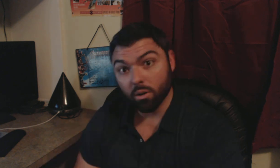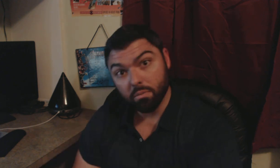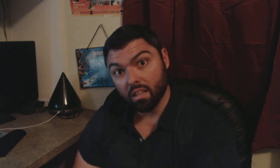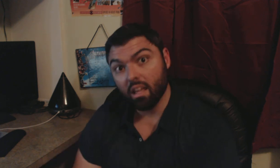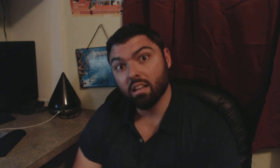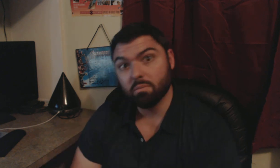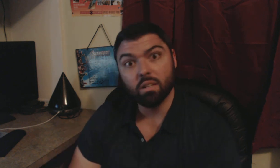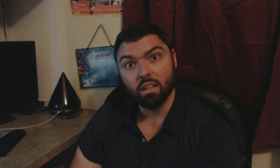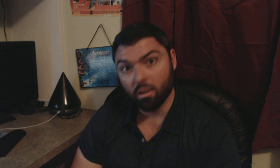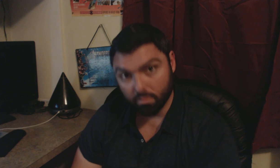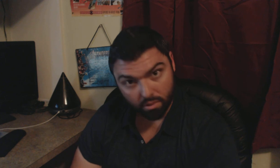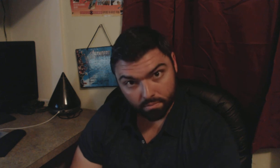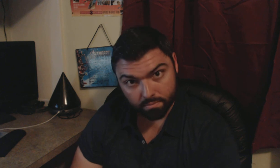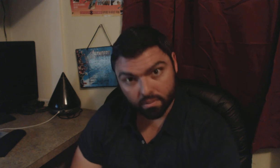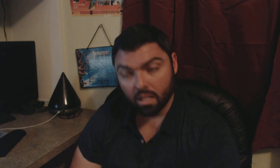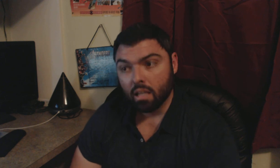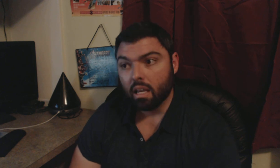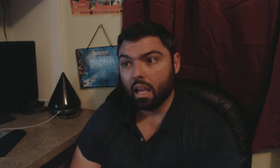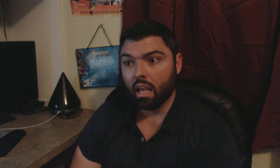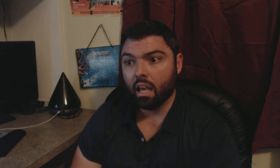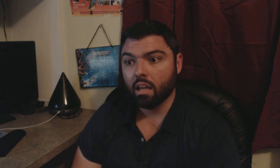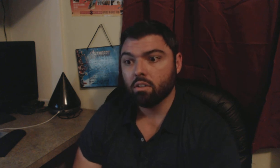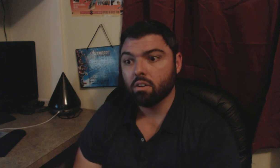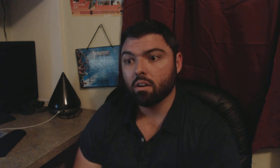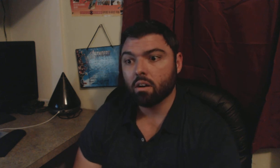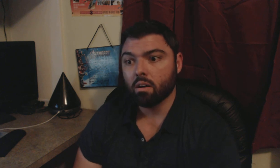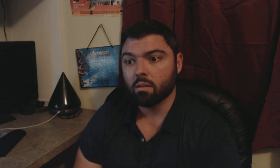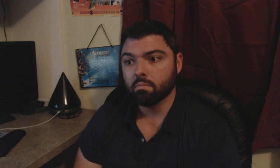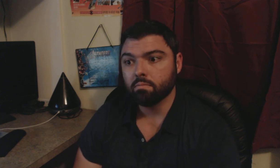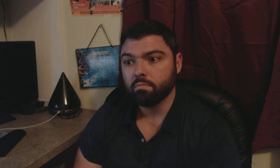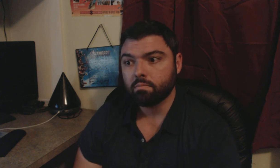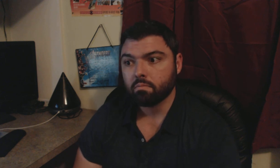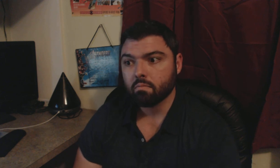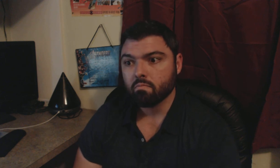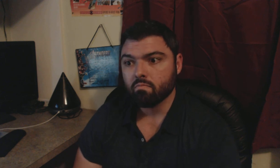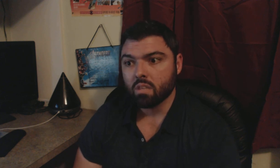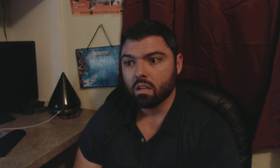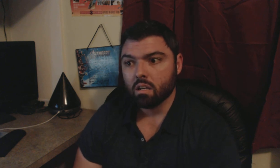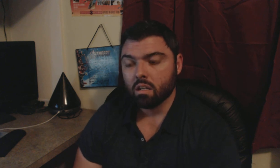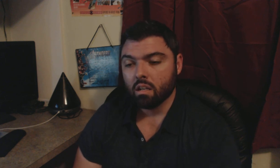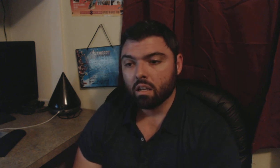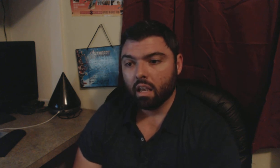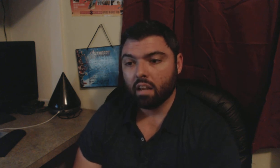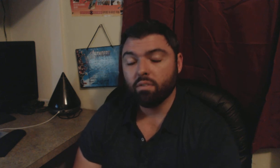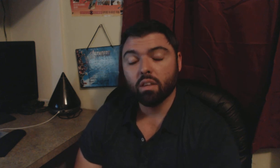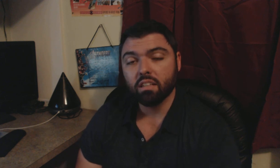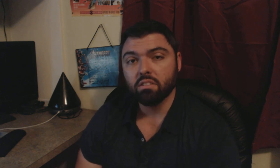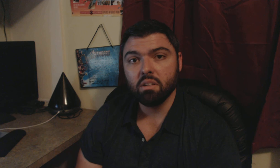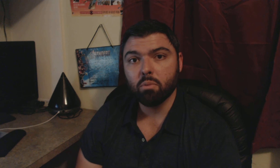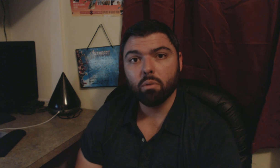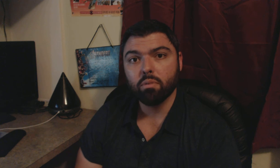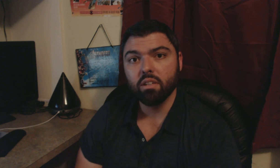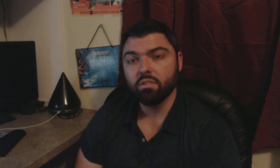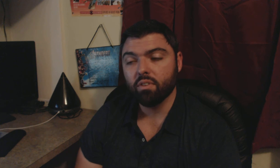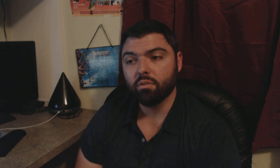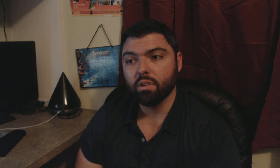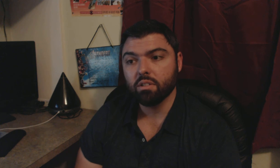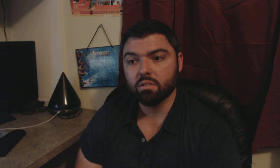hope that has been helpful and um and if you'd like to see more please feel free to